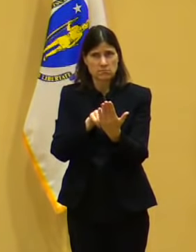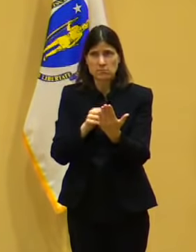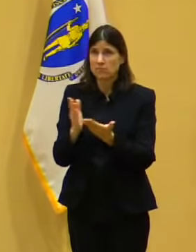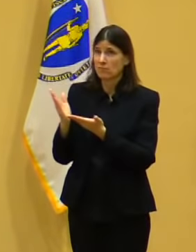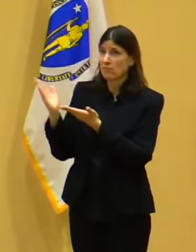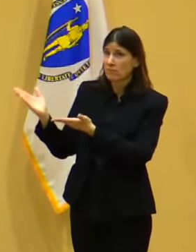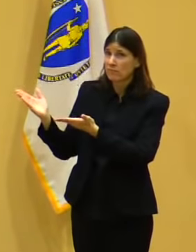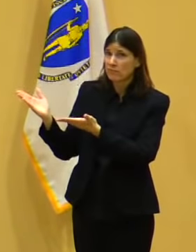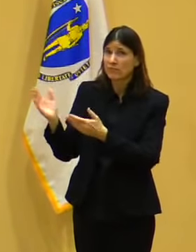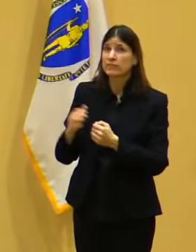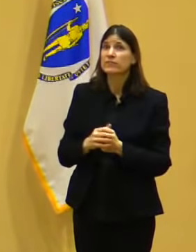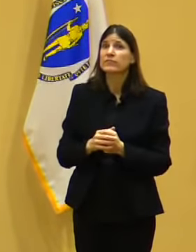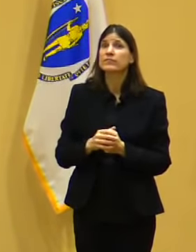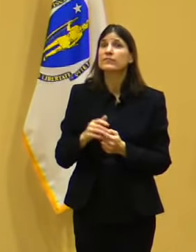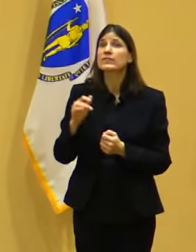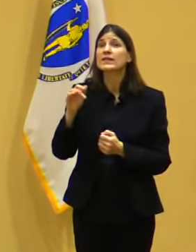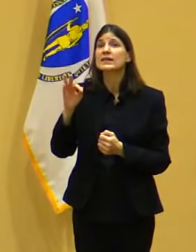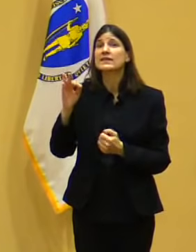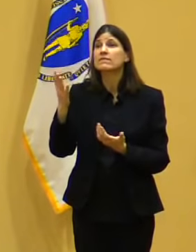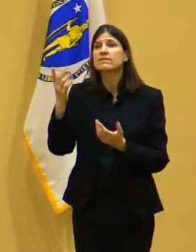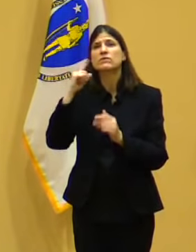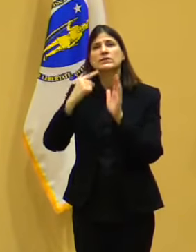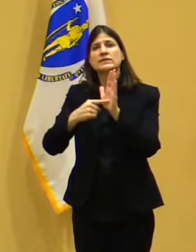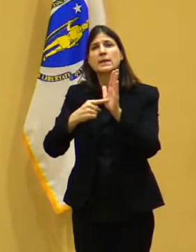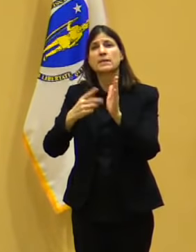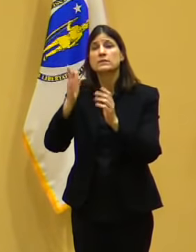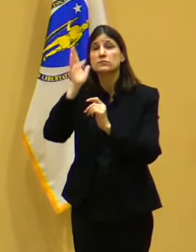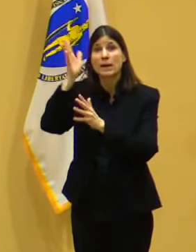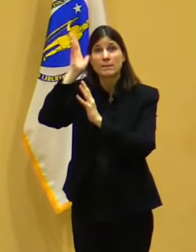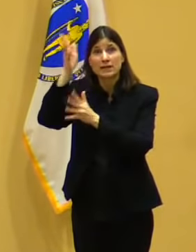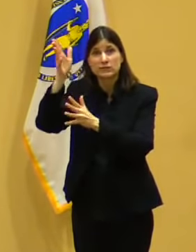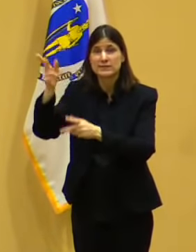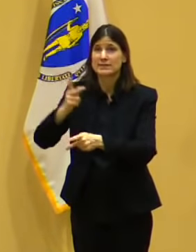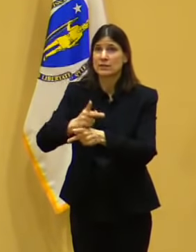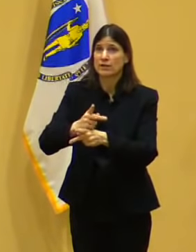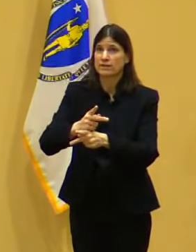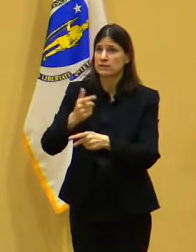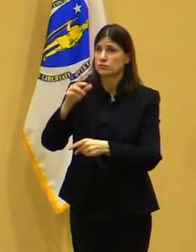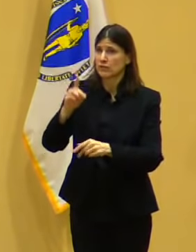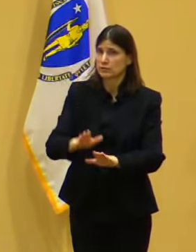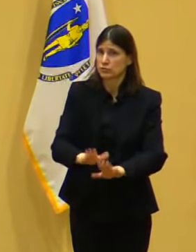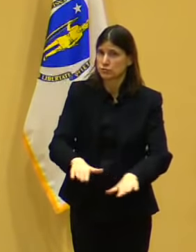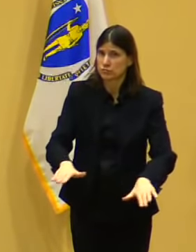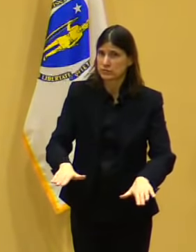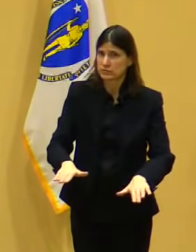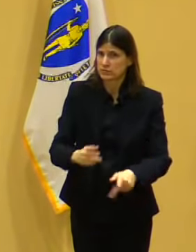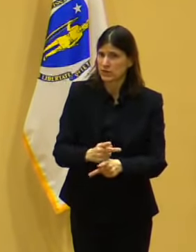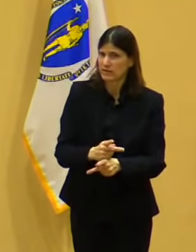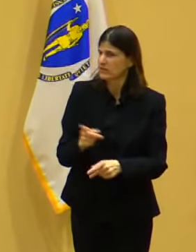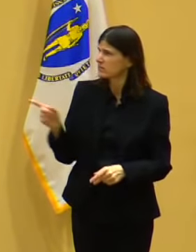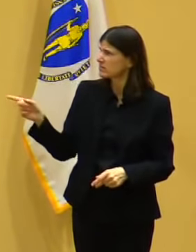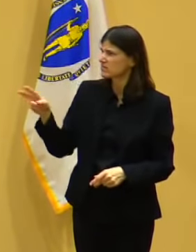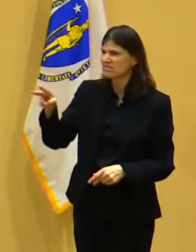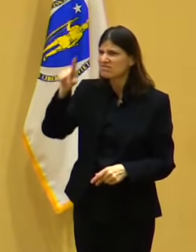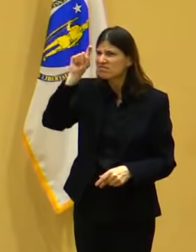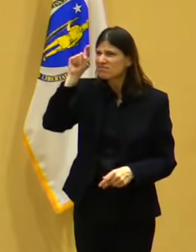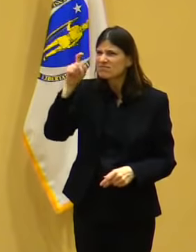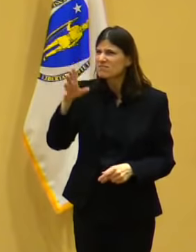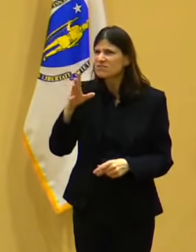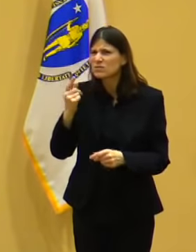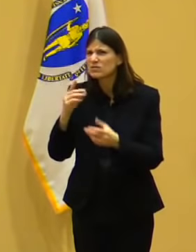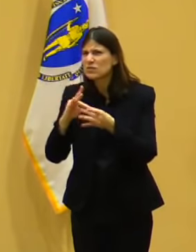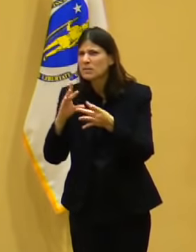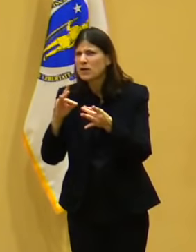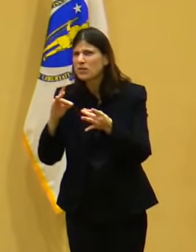It's the first I've heard of it. So I'm not, I mean, are they over the age of 75 or not? Well, for people who